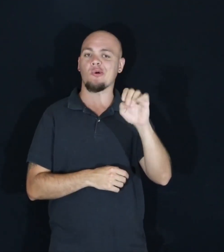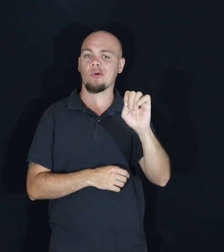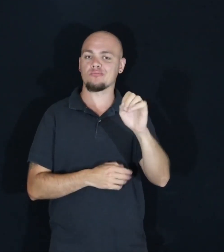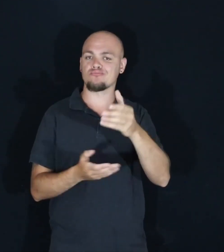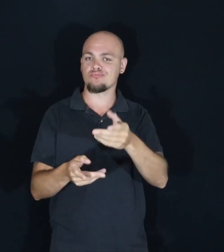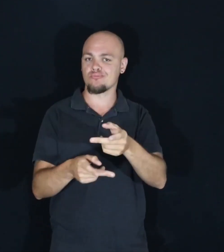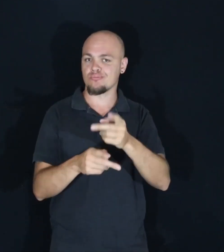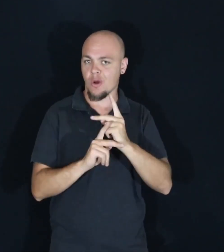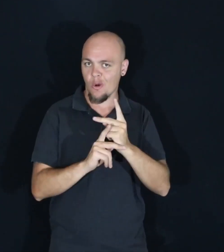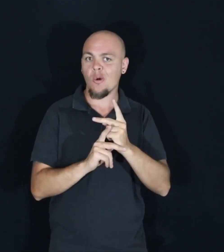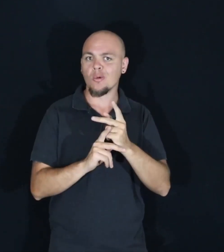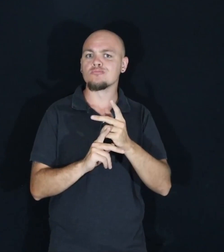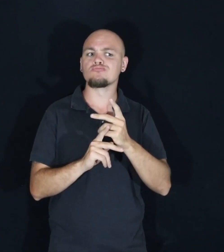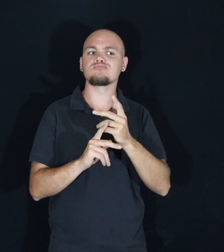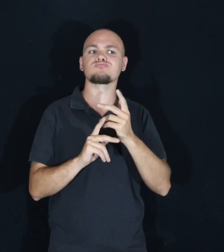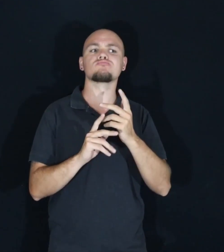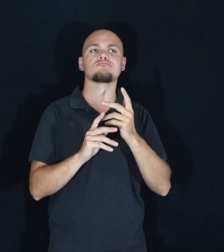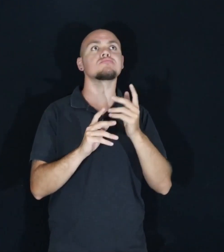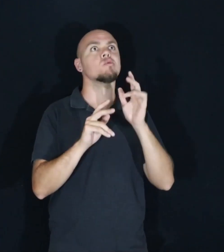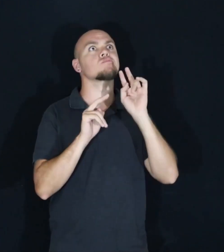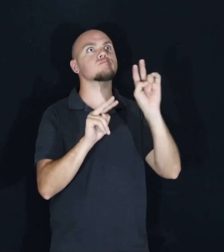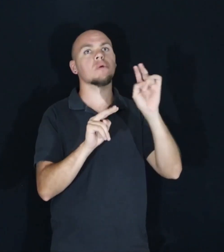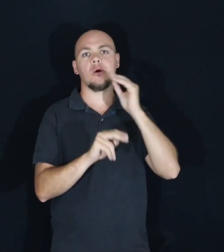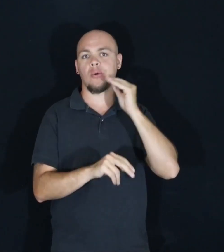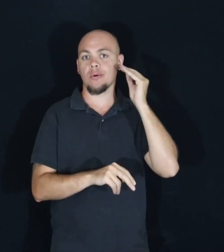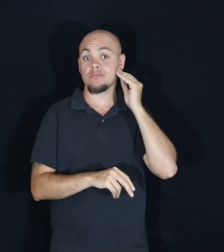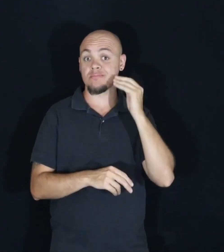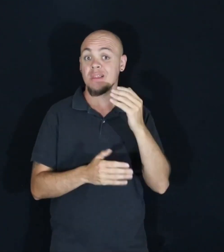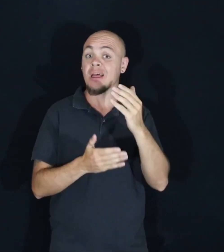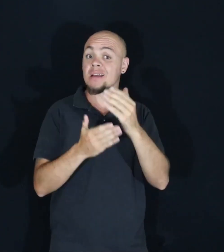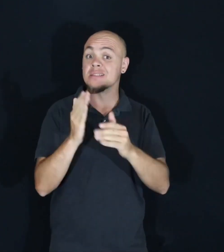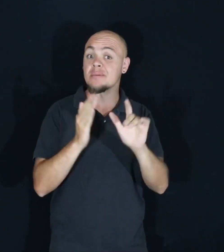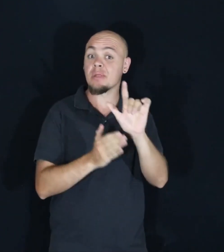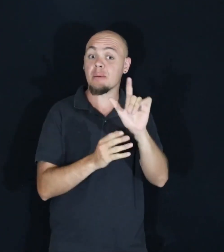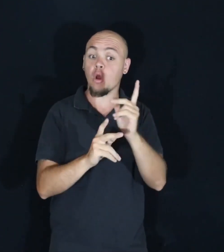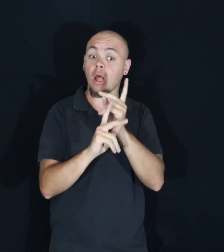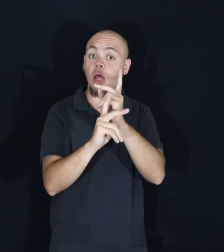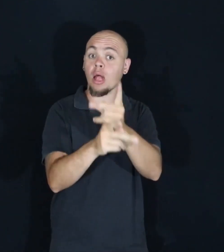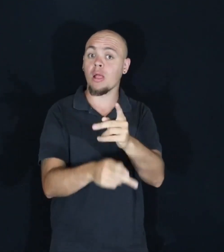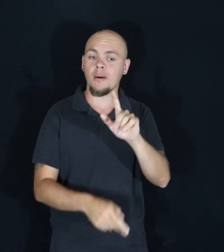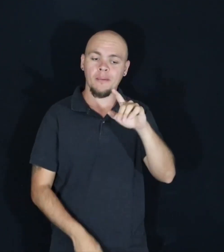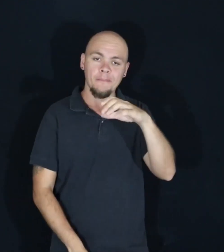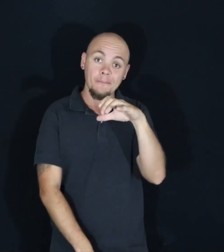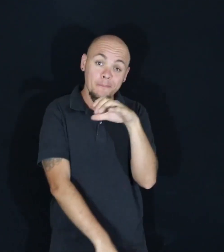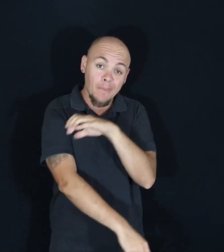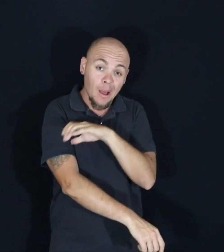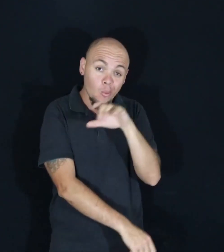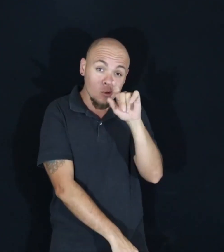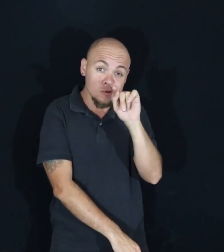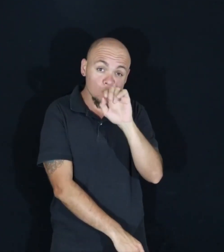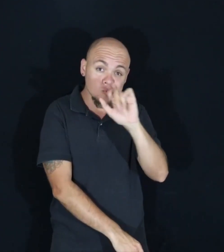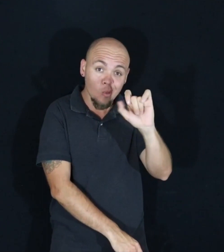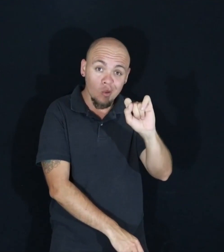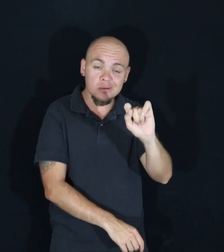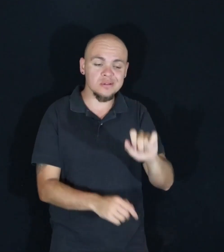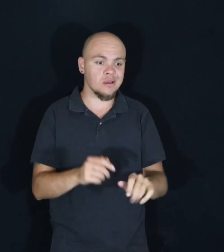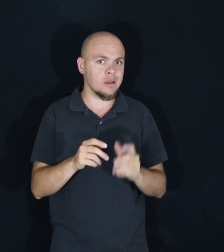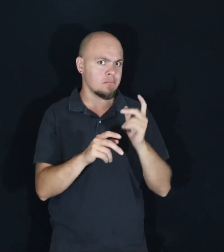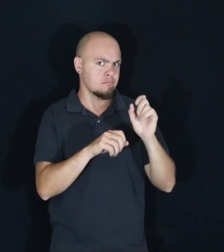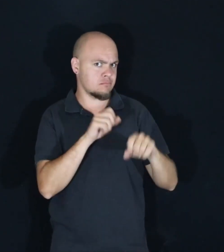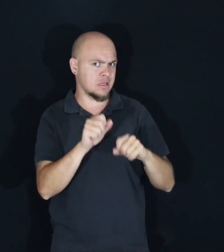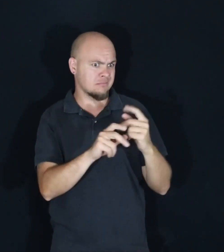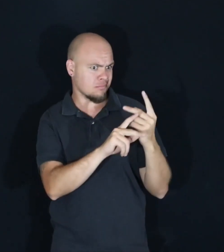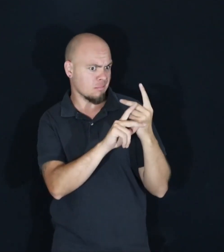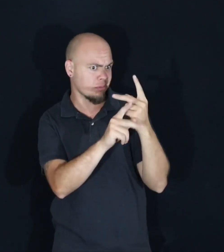Some libraries are even letting people take power tools and bicycles home. And it's that